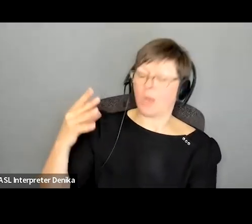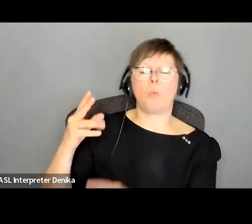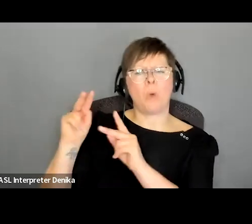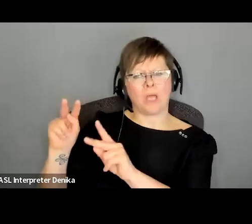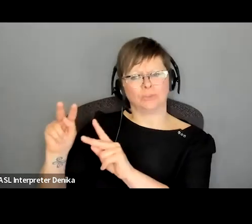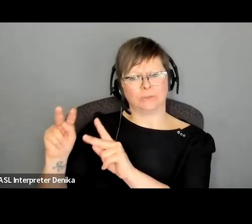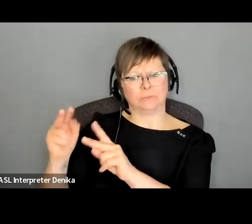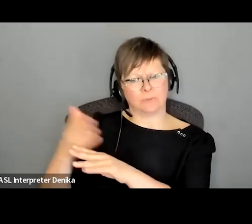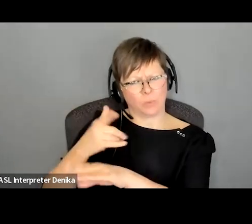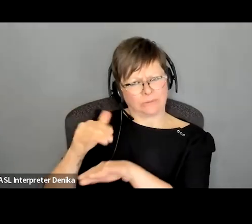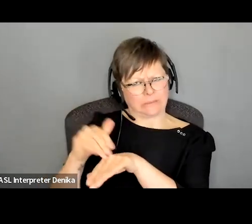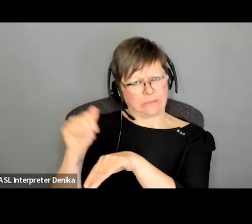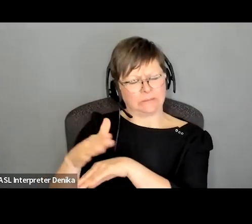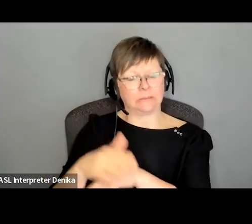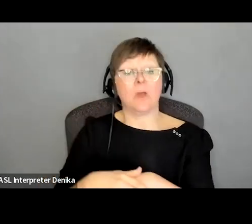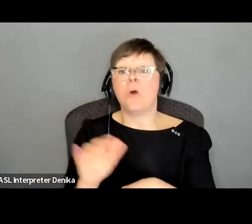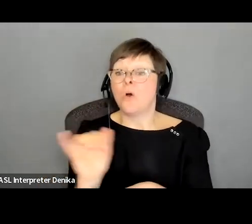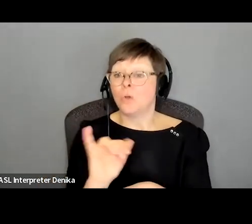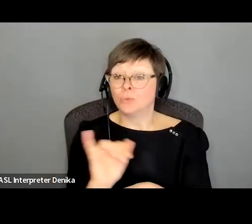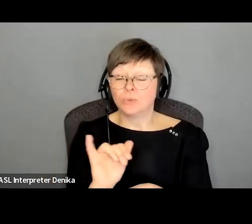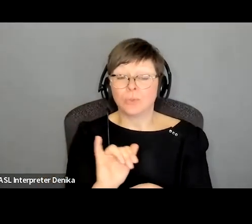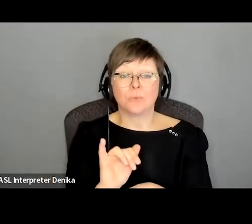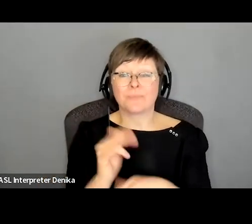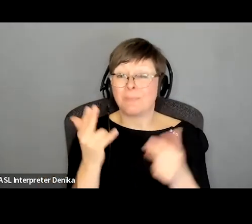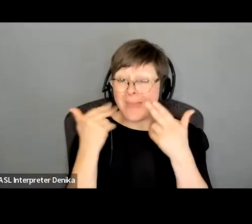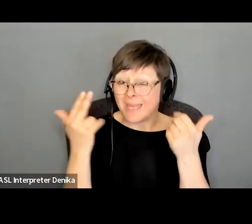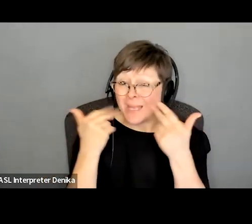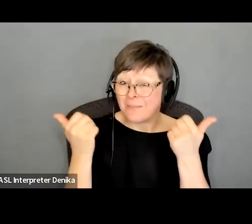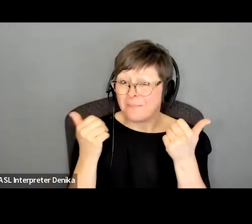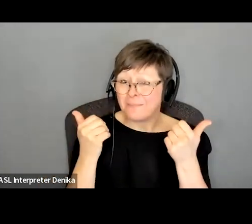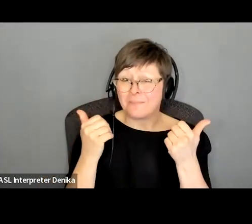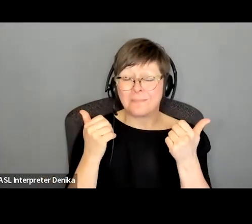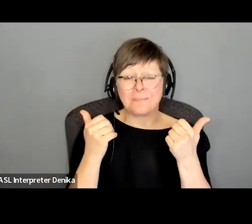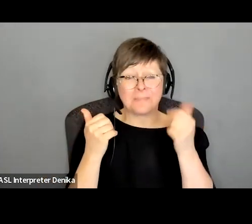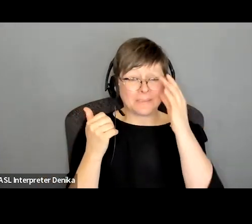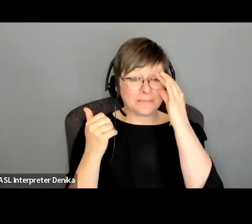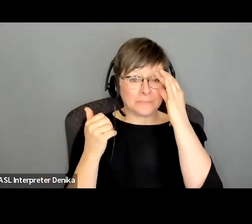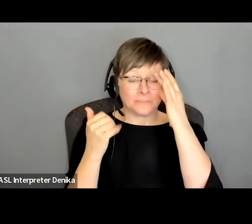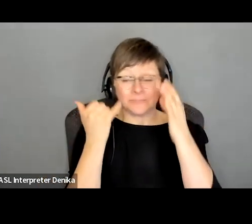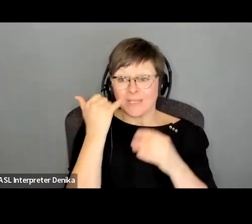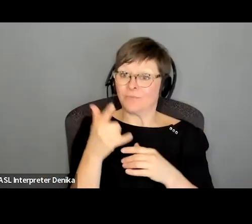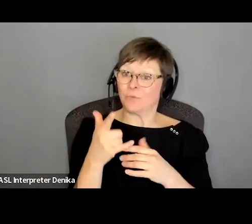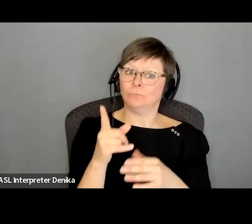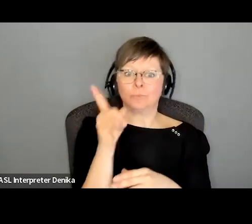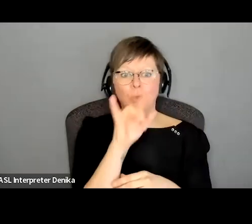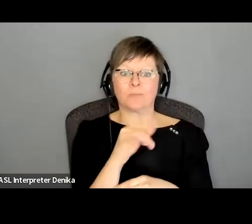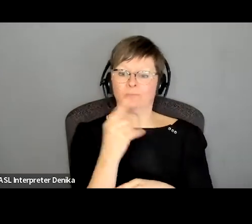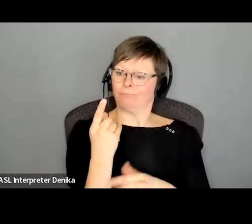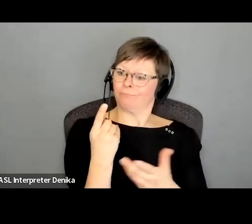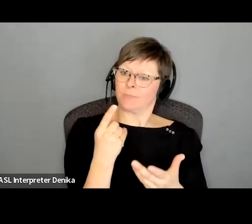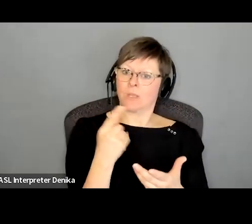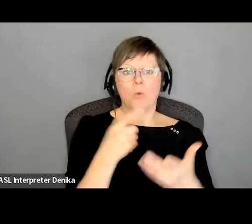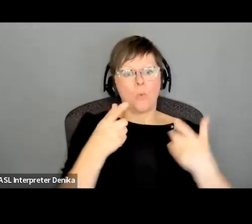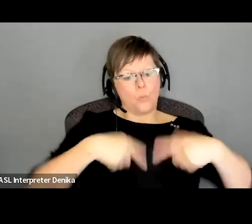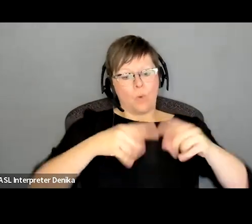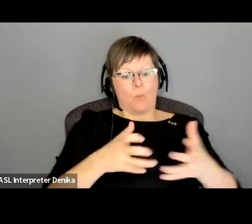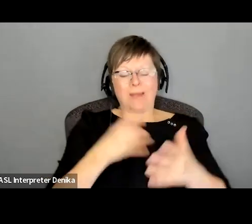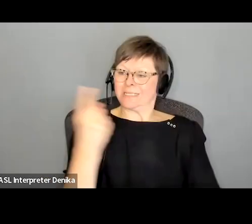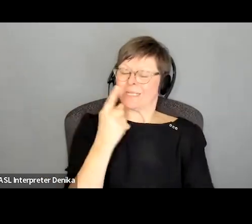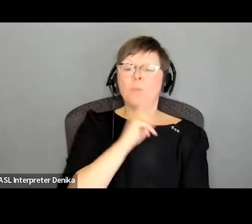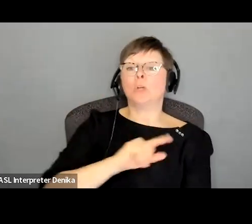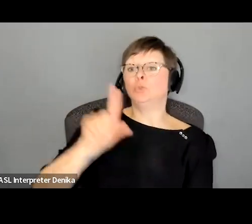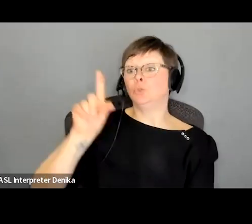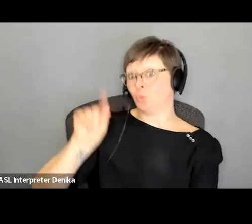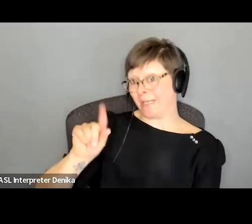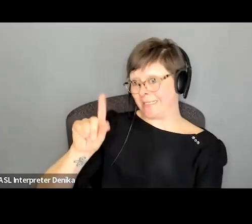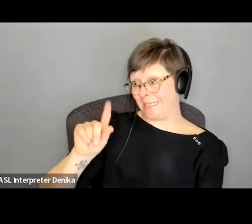in in terms of theater actors too is again the makeup thing can really you know if i'm looking for somebody 20 and you caked on pancake like you would at the theater and